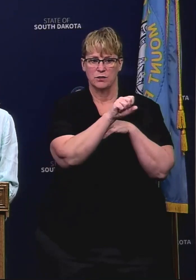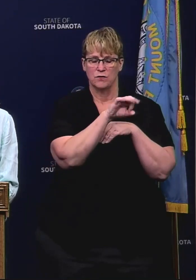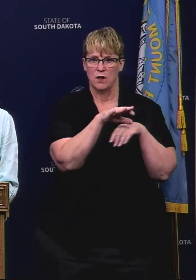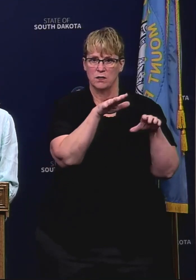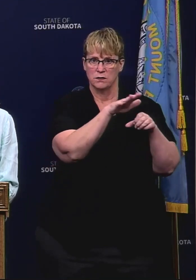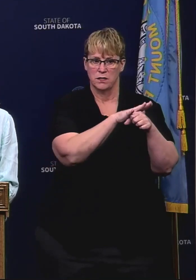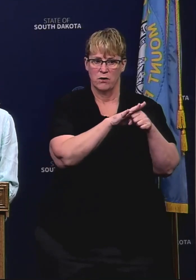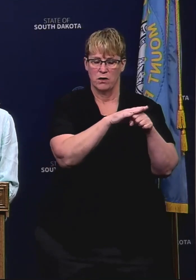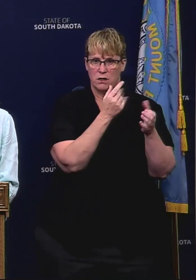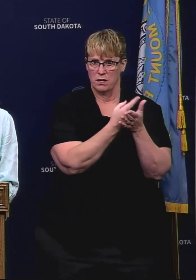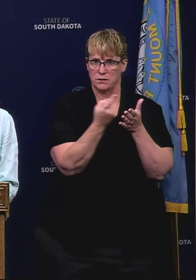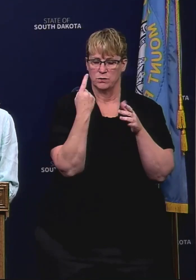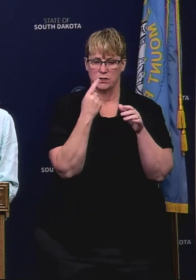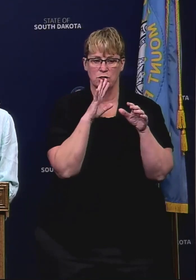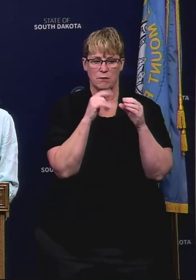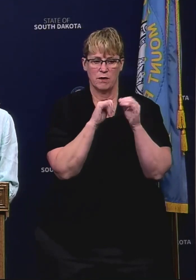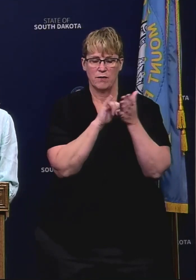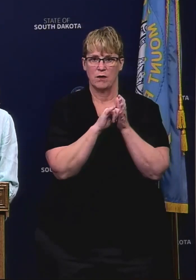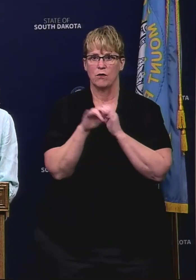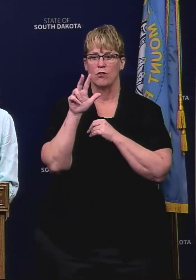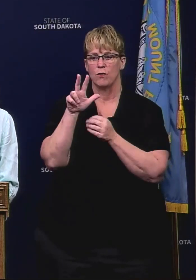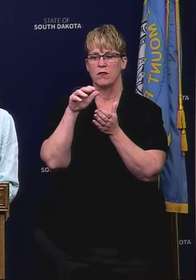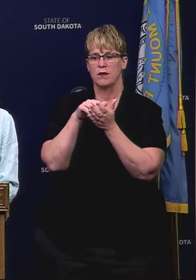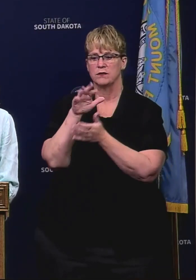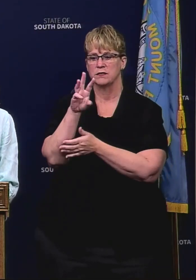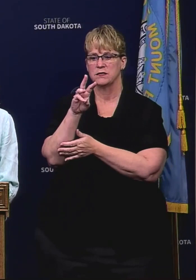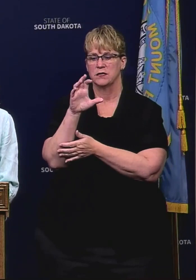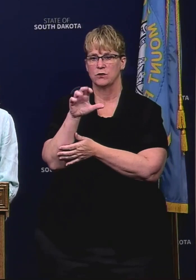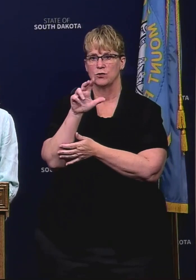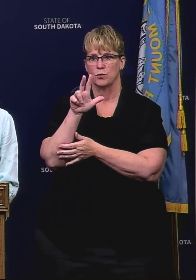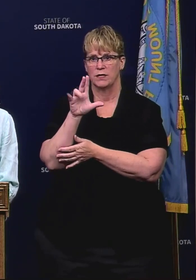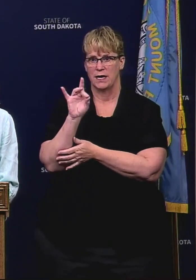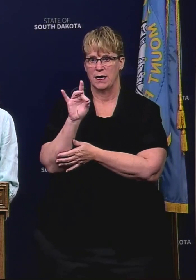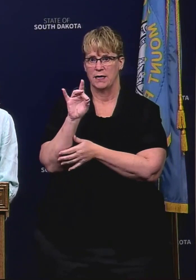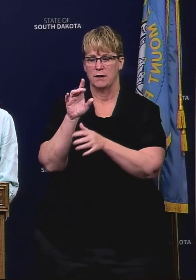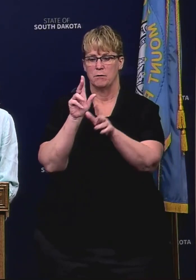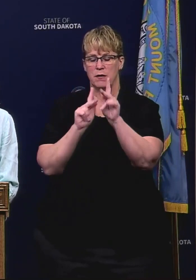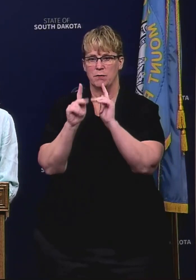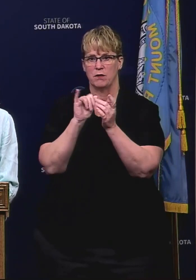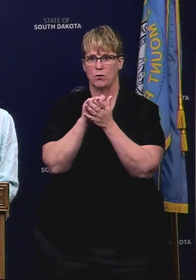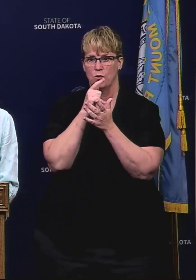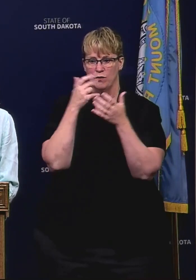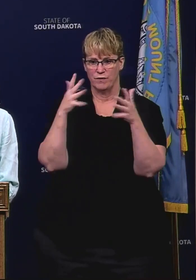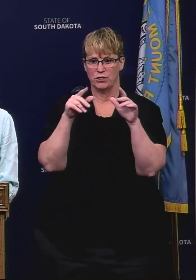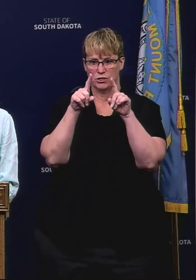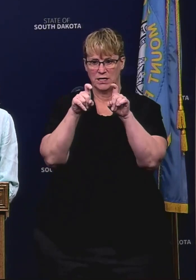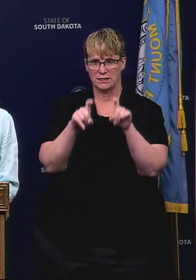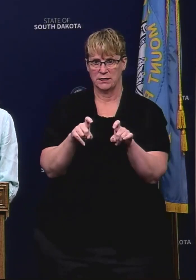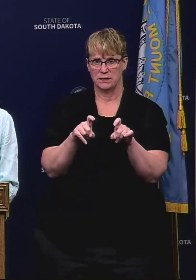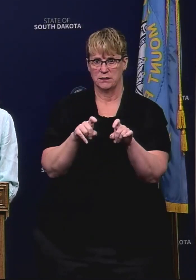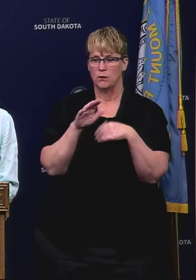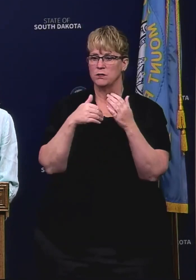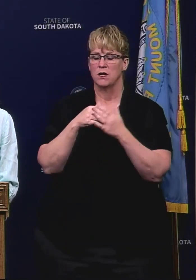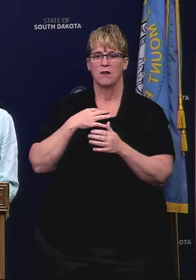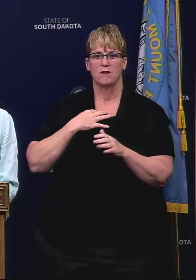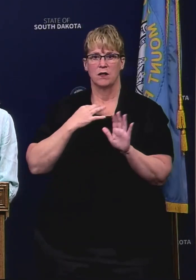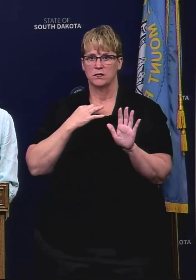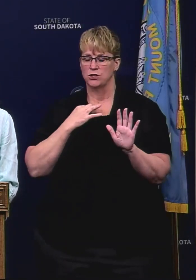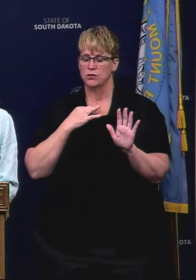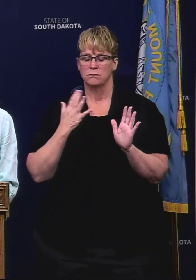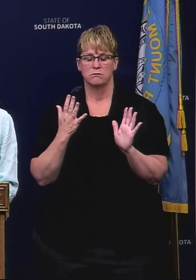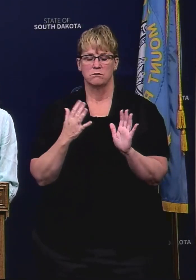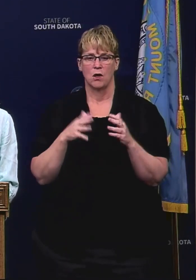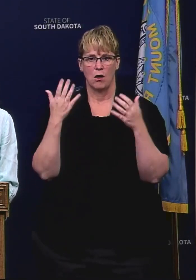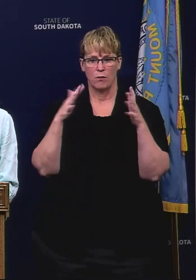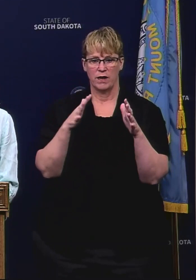Falls area last week. We had 3,628 people that were tested. It was all voluntary and